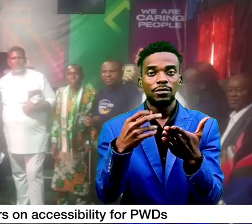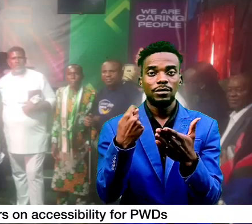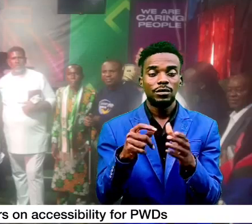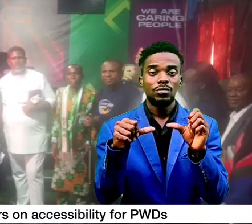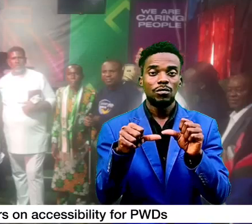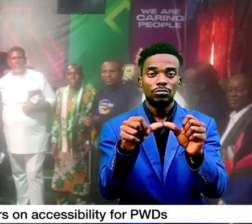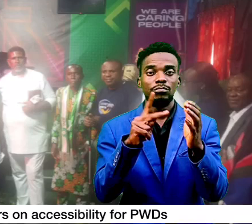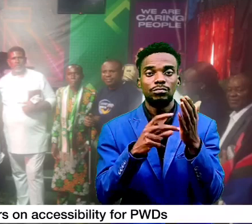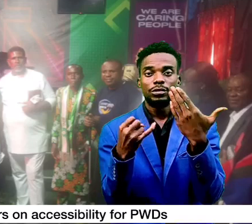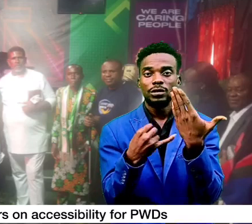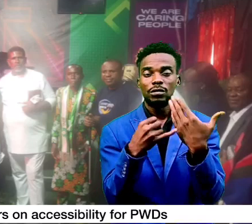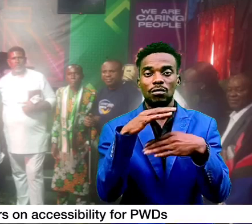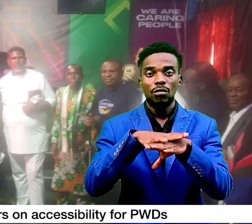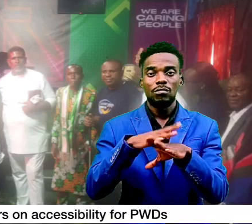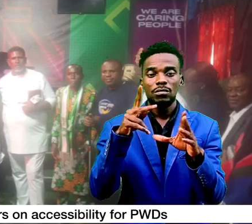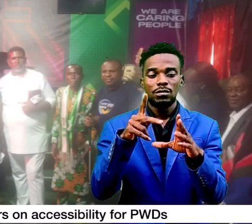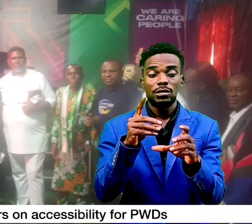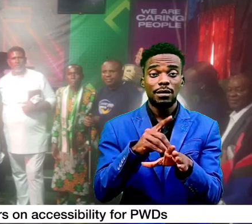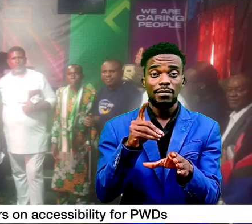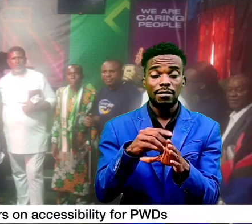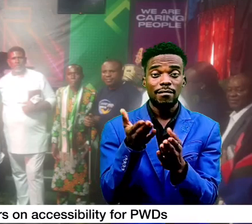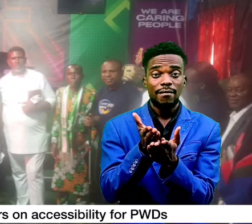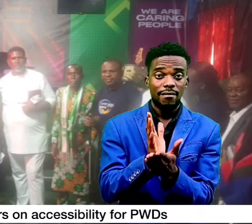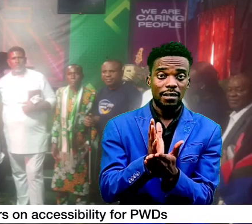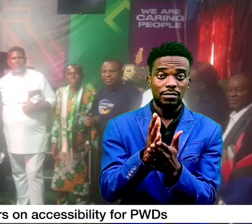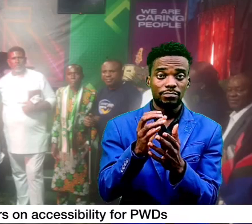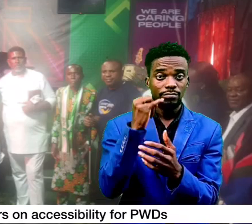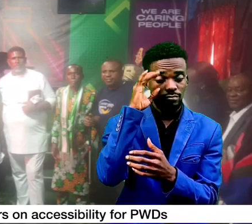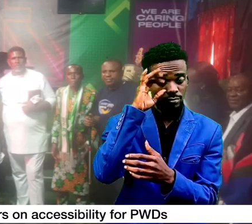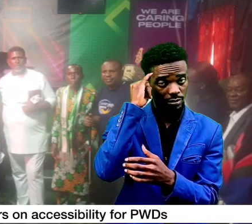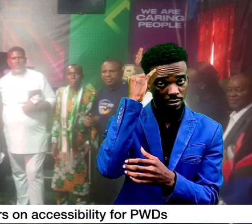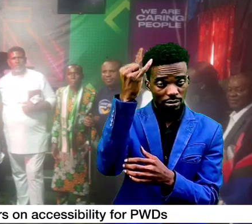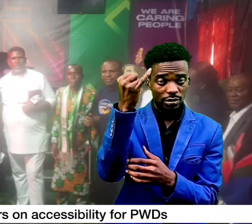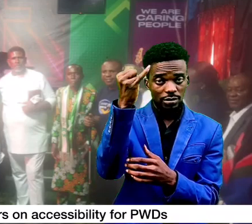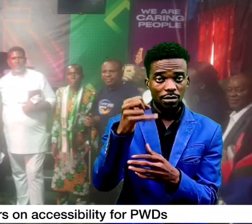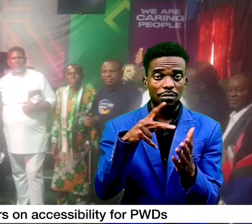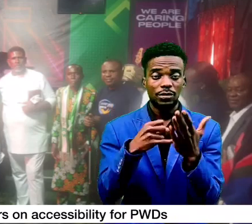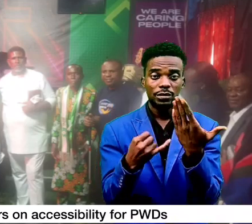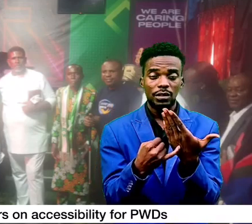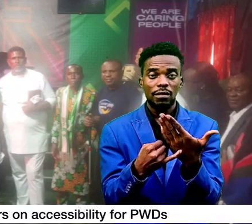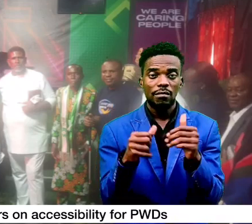ongoing project on disability rights initiative projects accessibilities